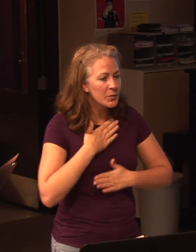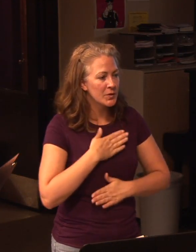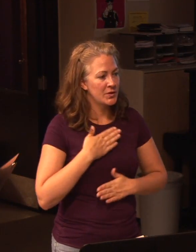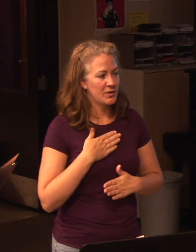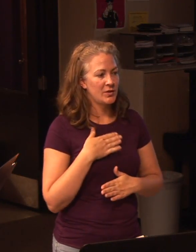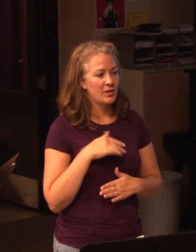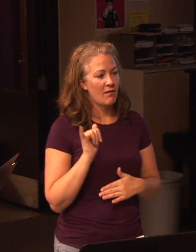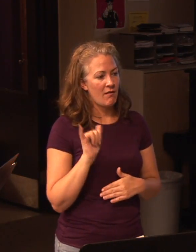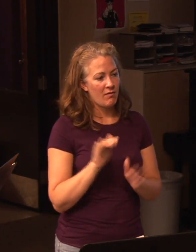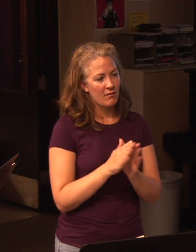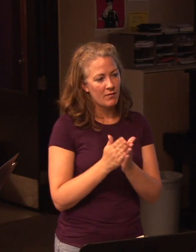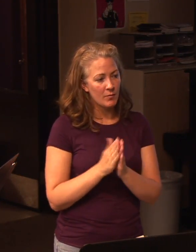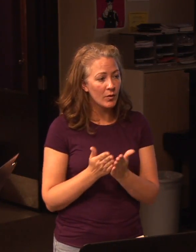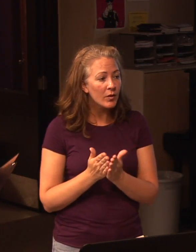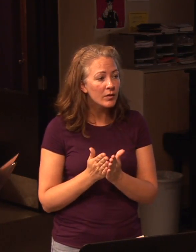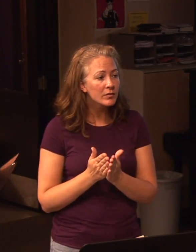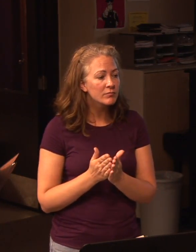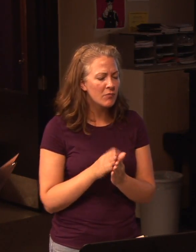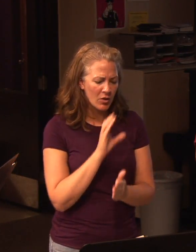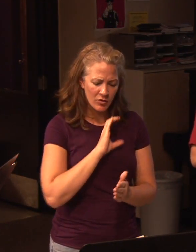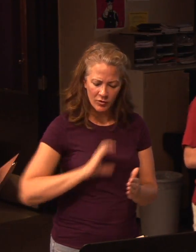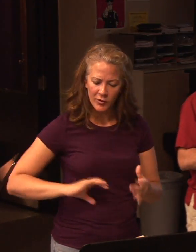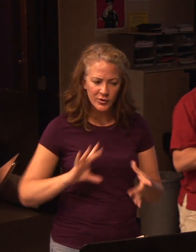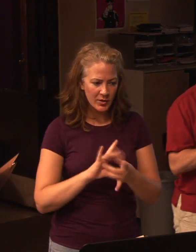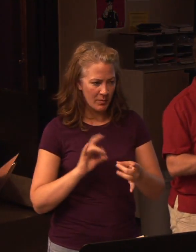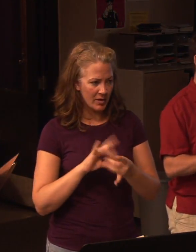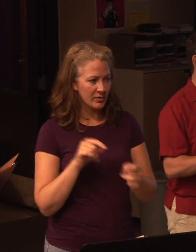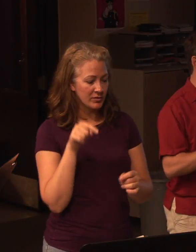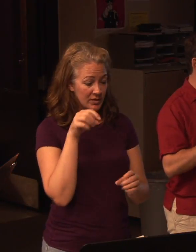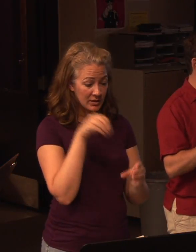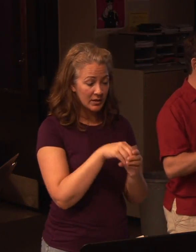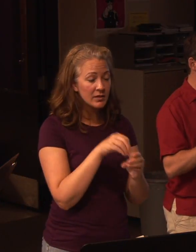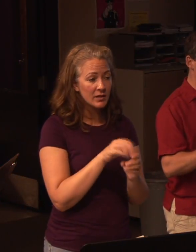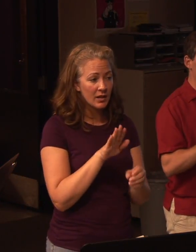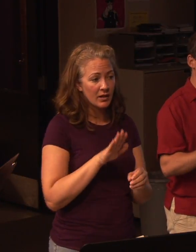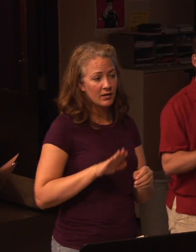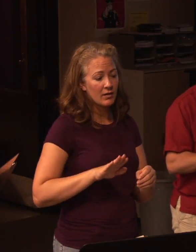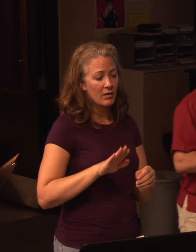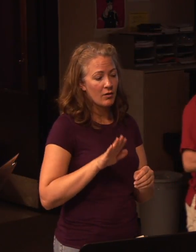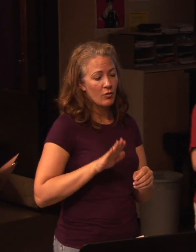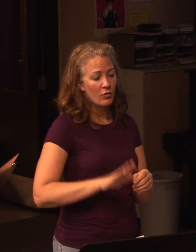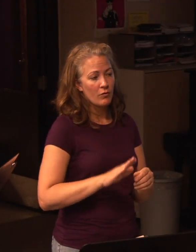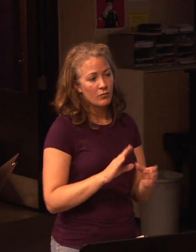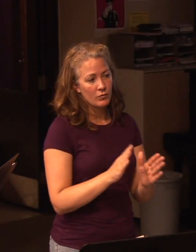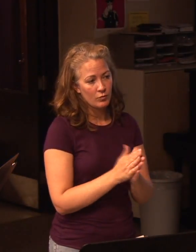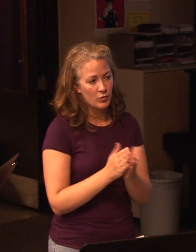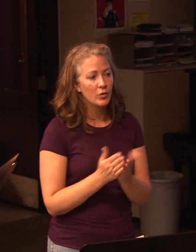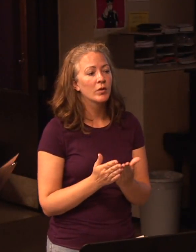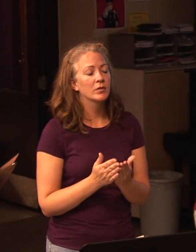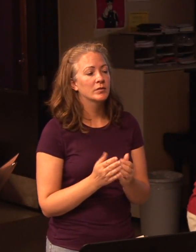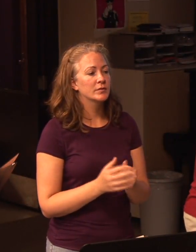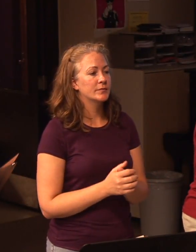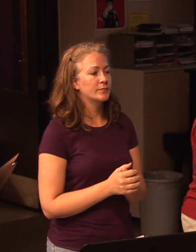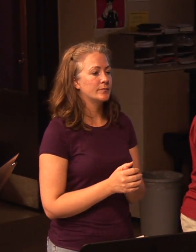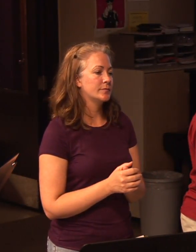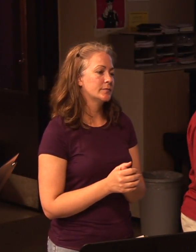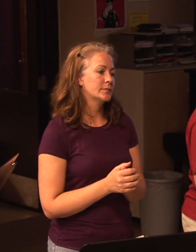books about the message, the Christian message you see in those stories. And I know, you know, I think we get to wrestle with some of that. In fact,